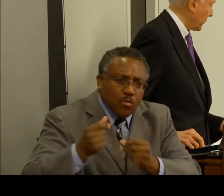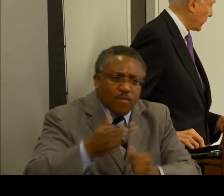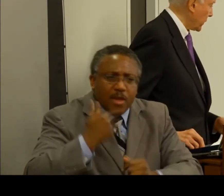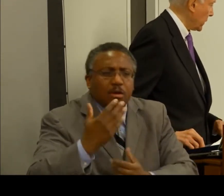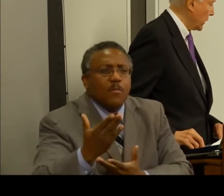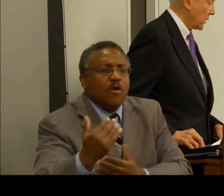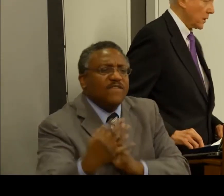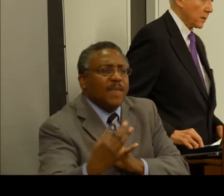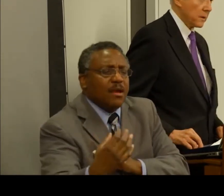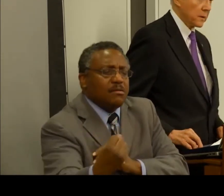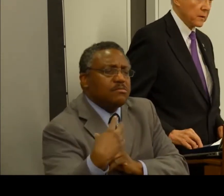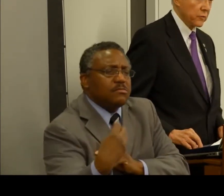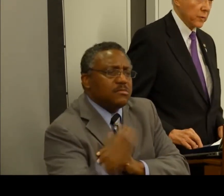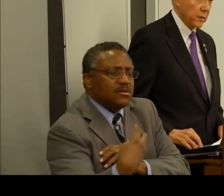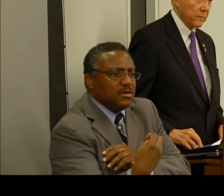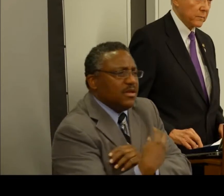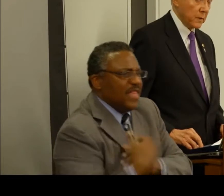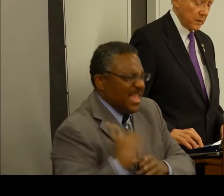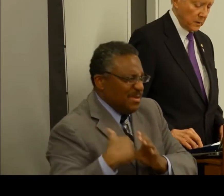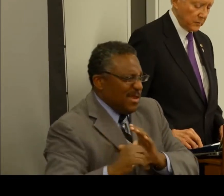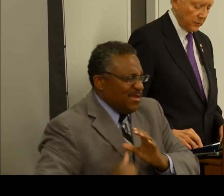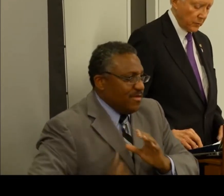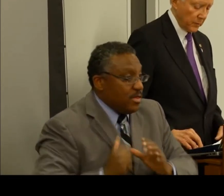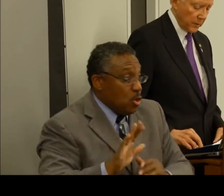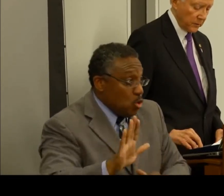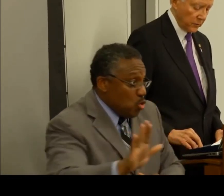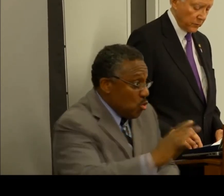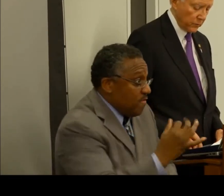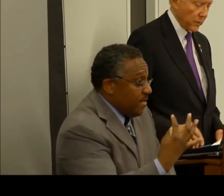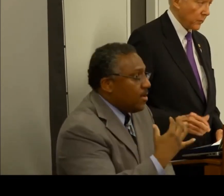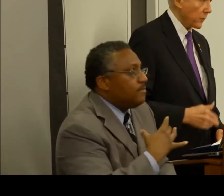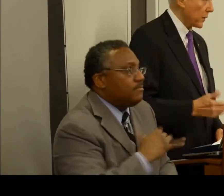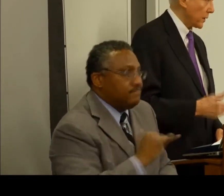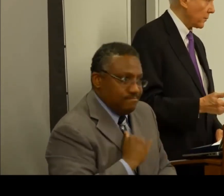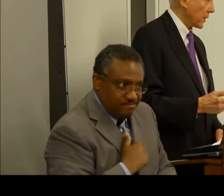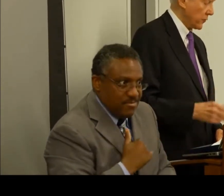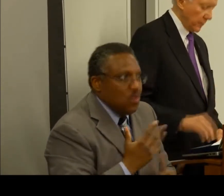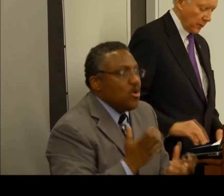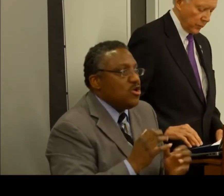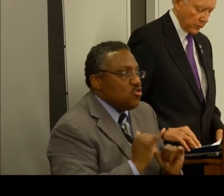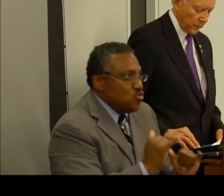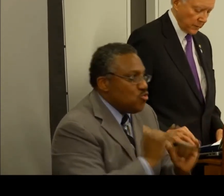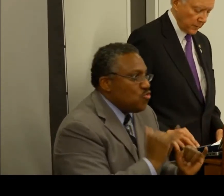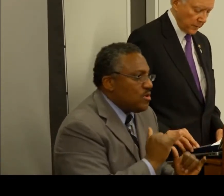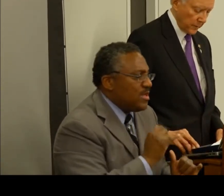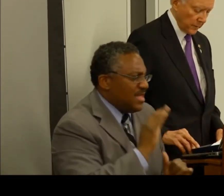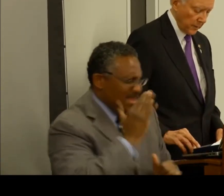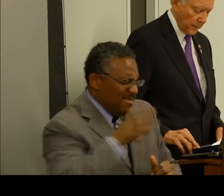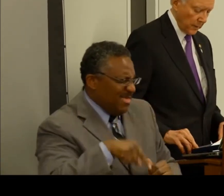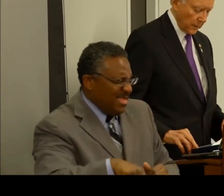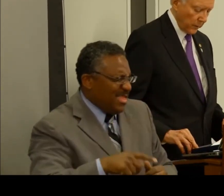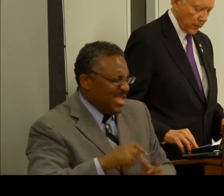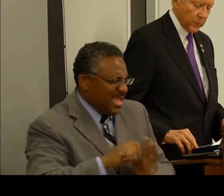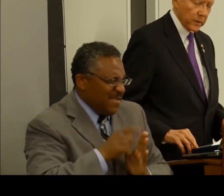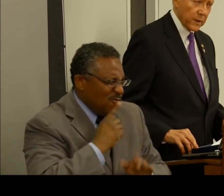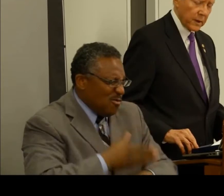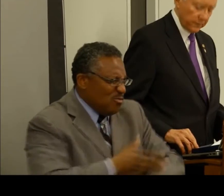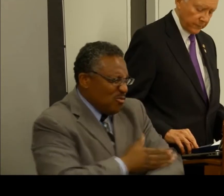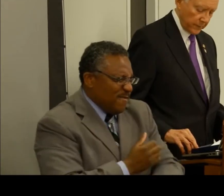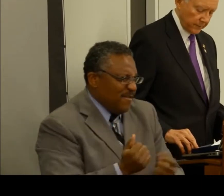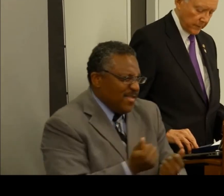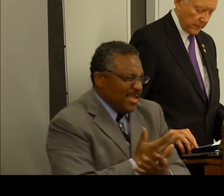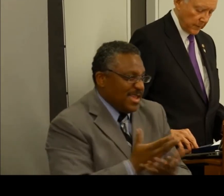you folks come up with here as well. It seems to me this is where we're really going to make some headway down here. Now,